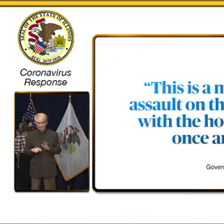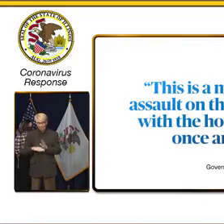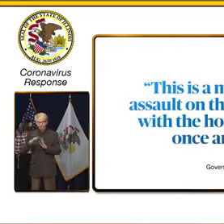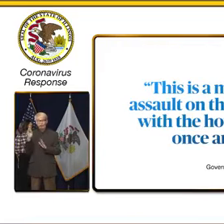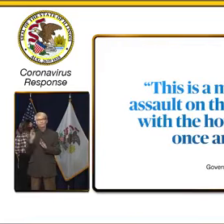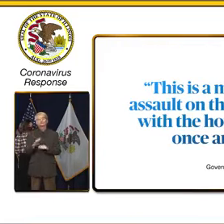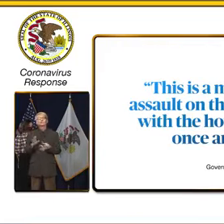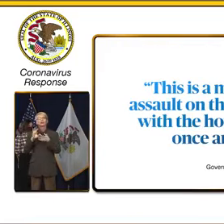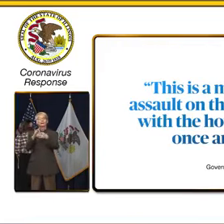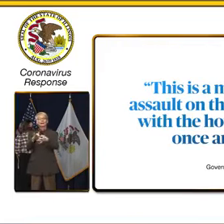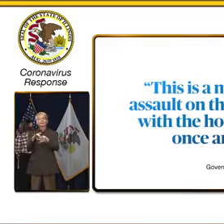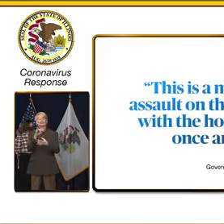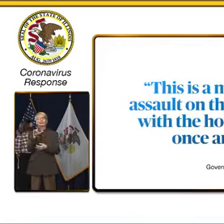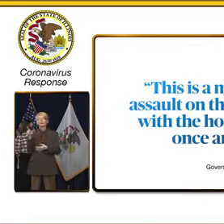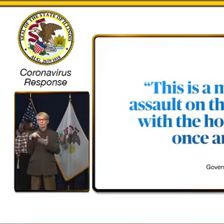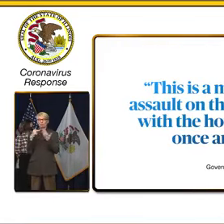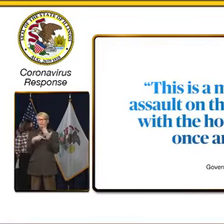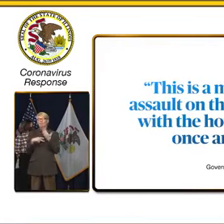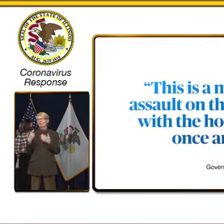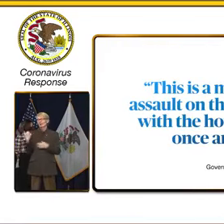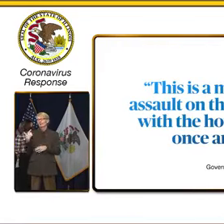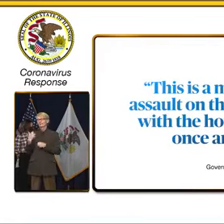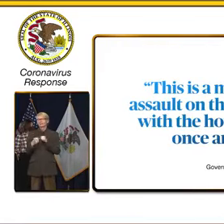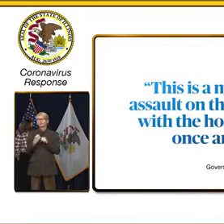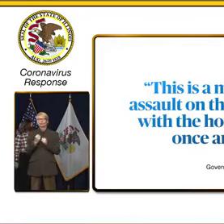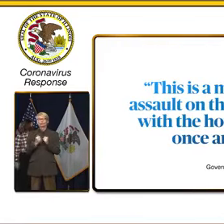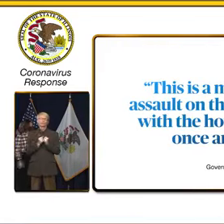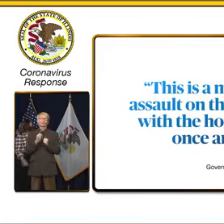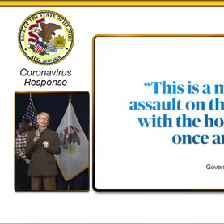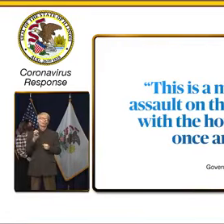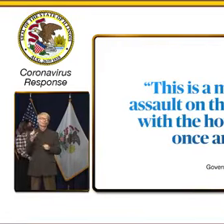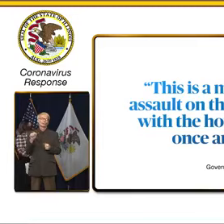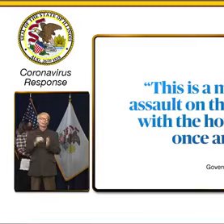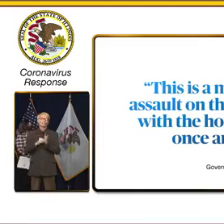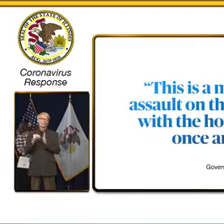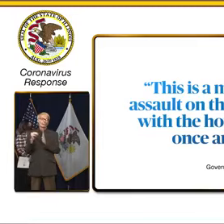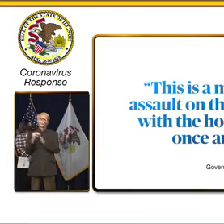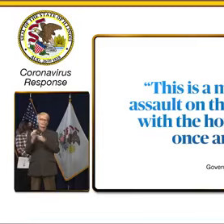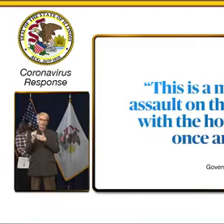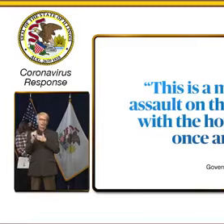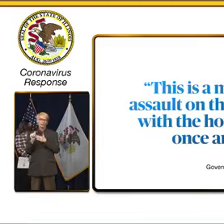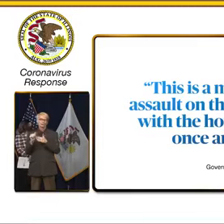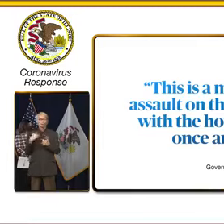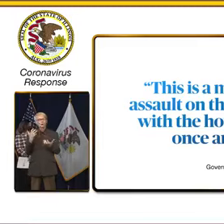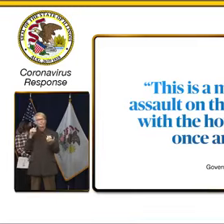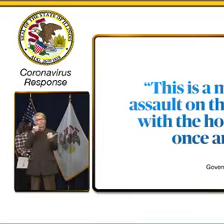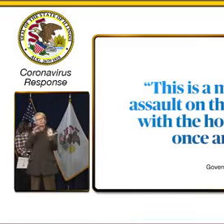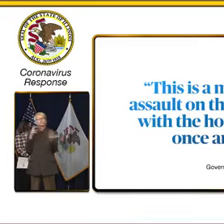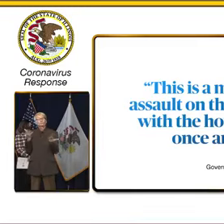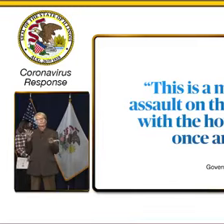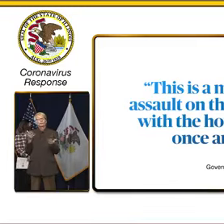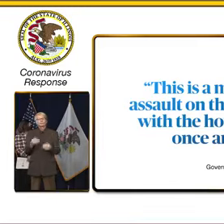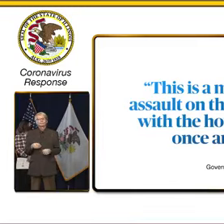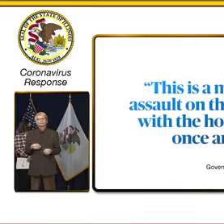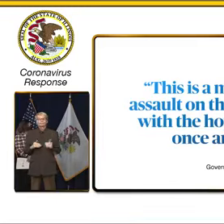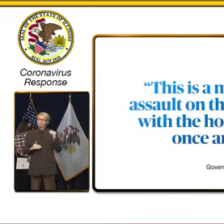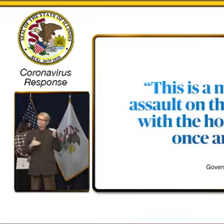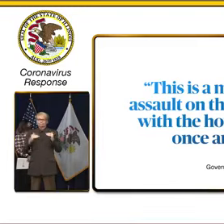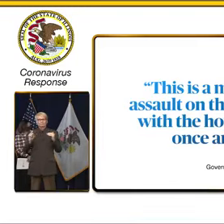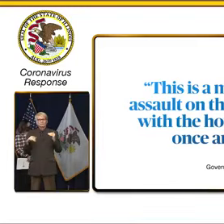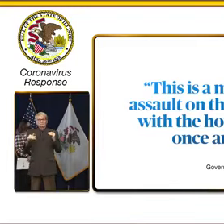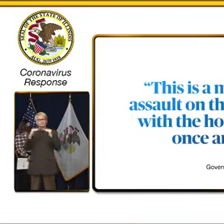program last year with $420 million focused on addressing digital inequity